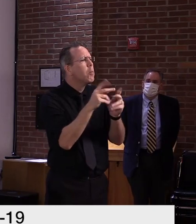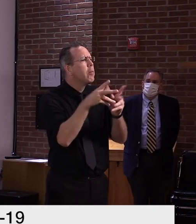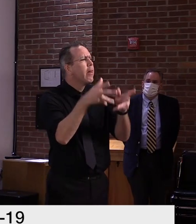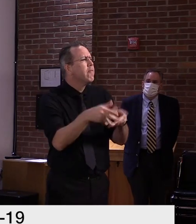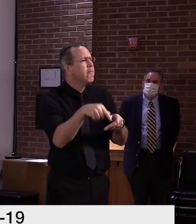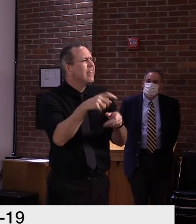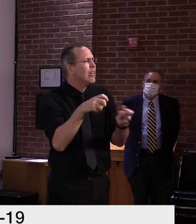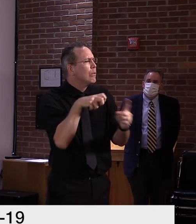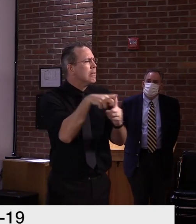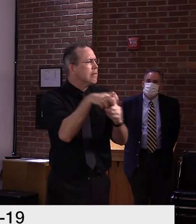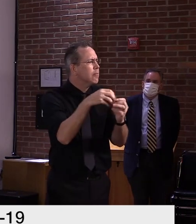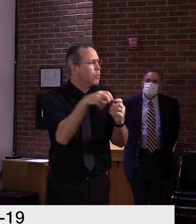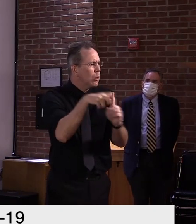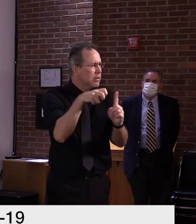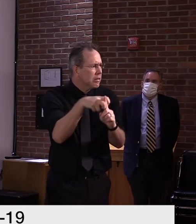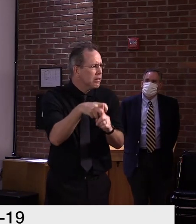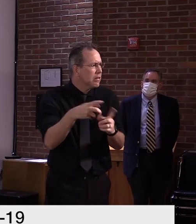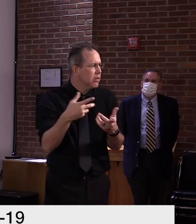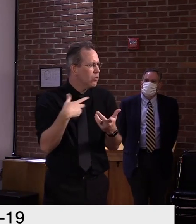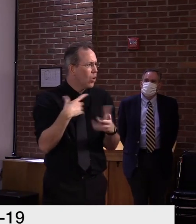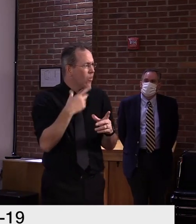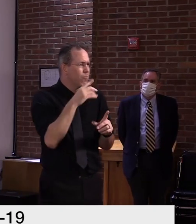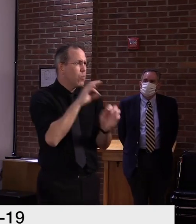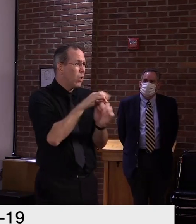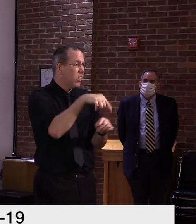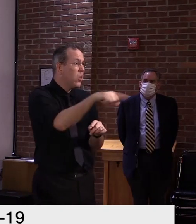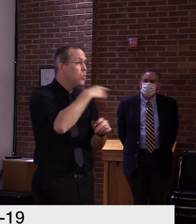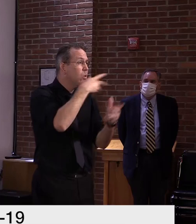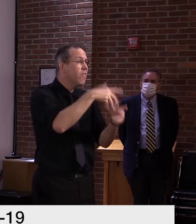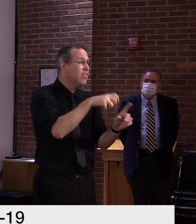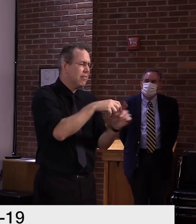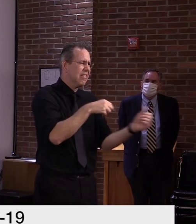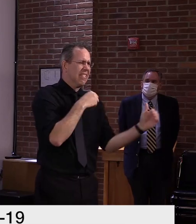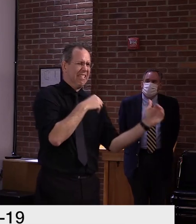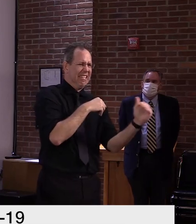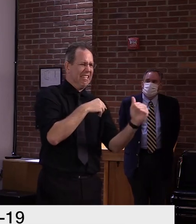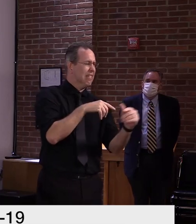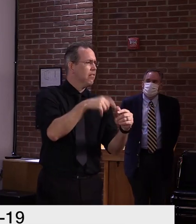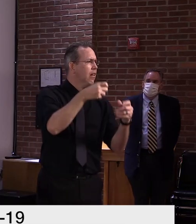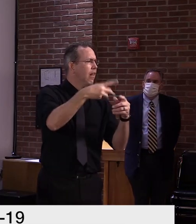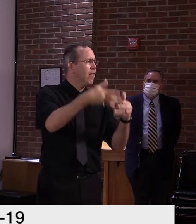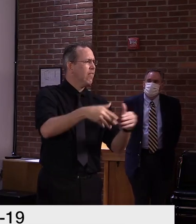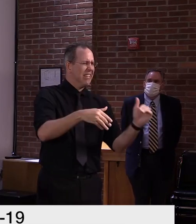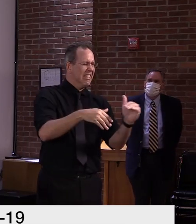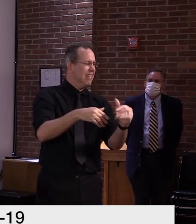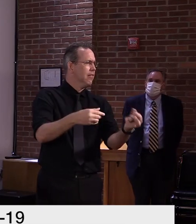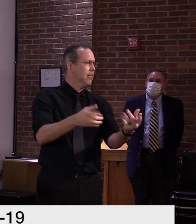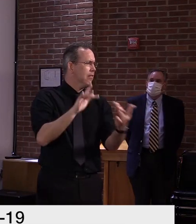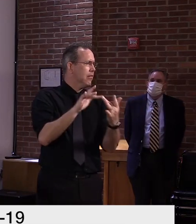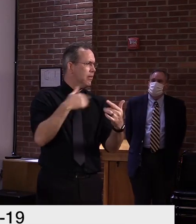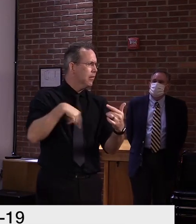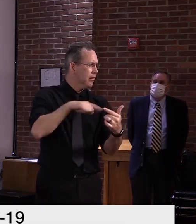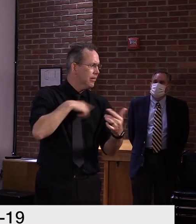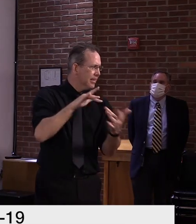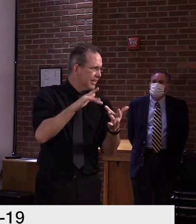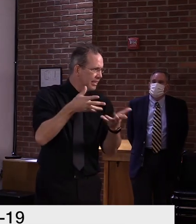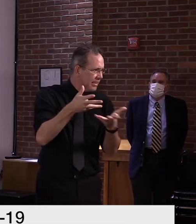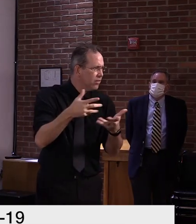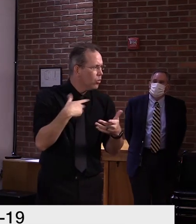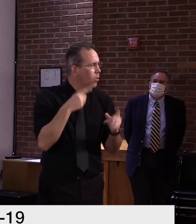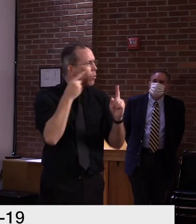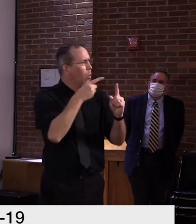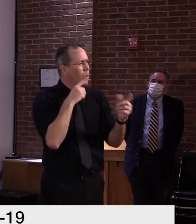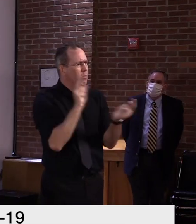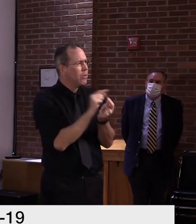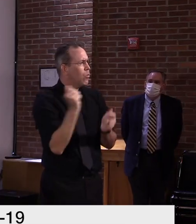get a confirmatory test. So I'm, I'm fully expecting at least all of those will have tests. And